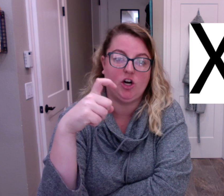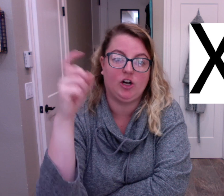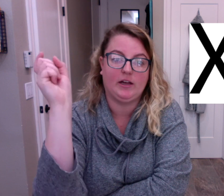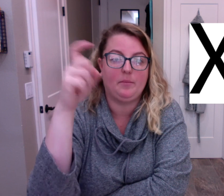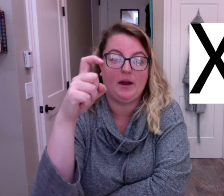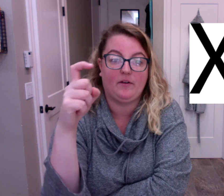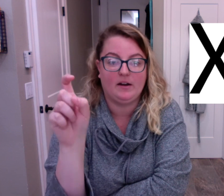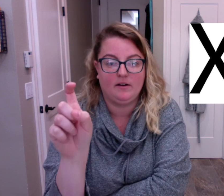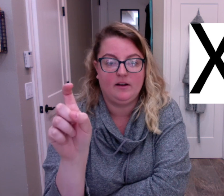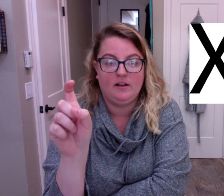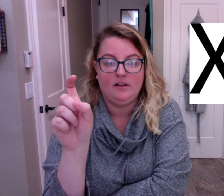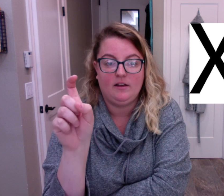like a pirate.